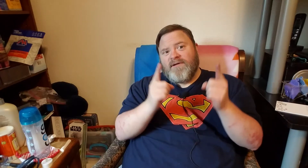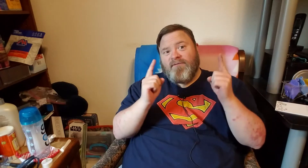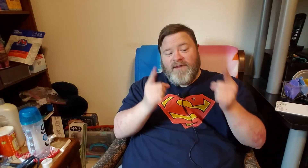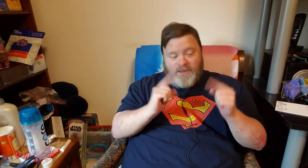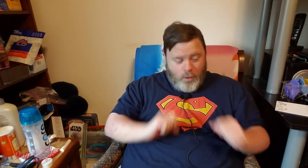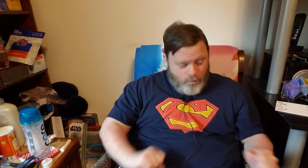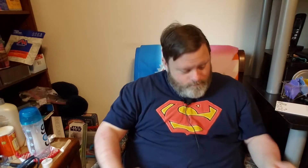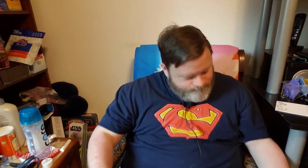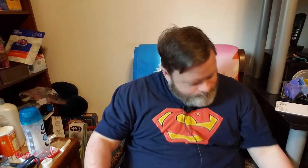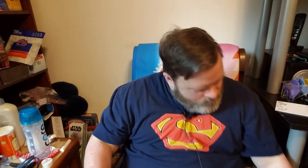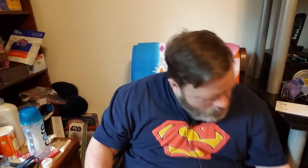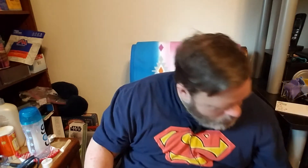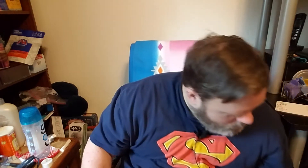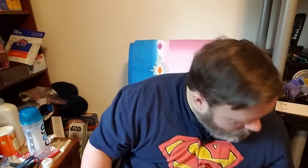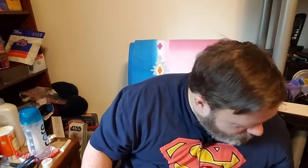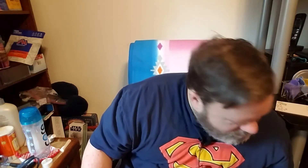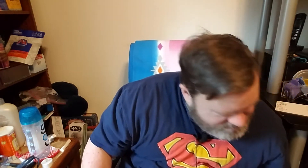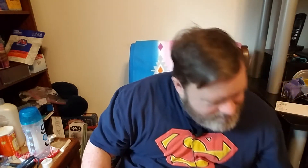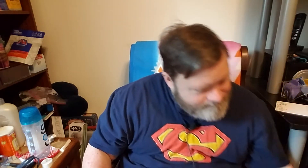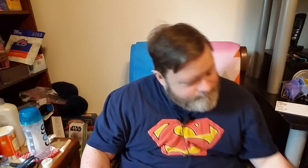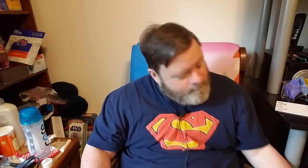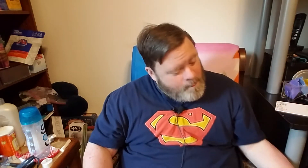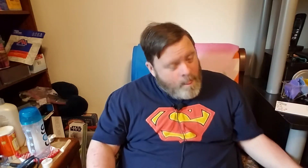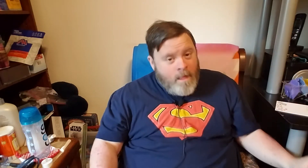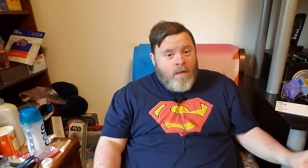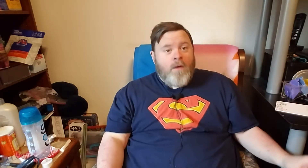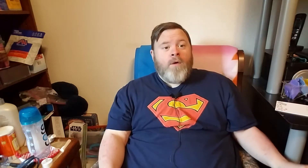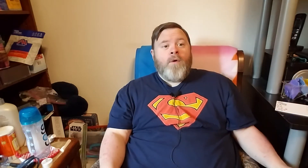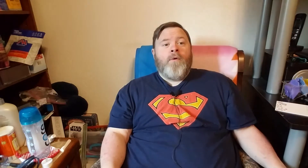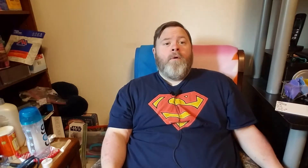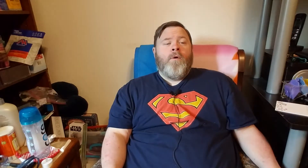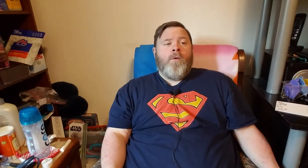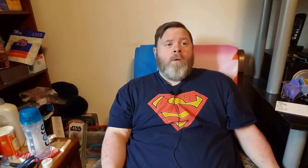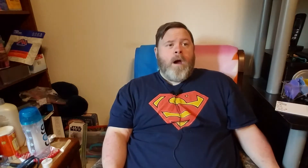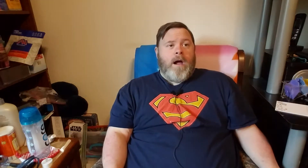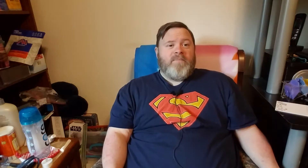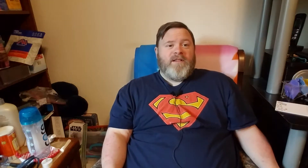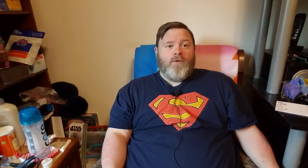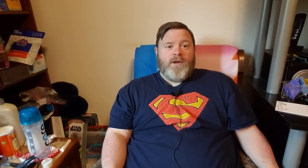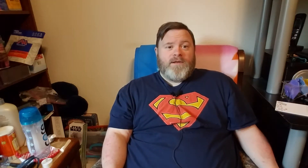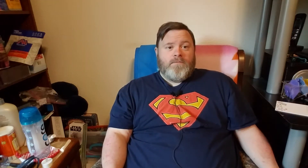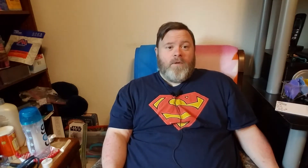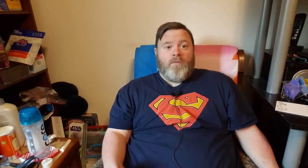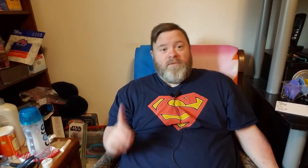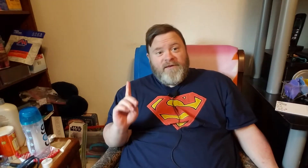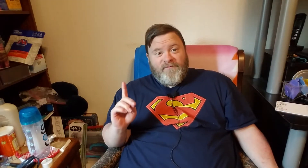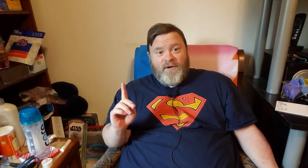video and plus I've been learning this phrase